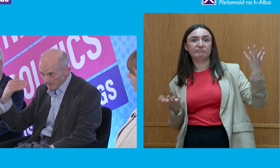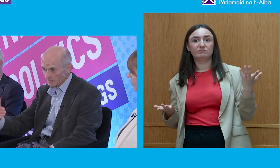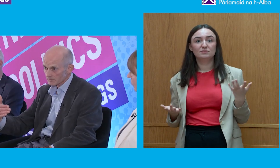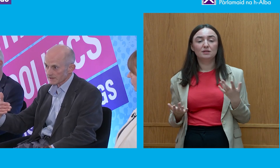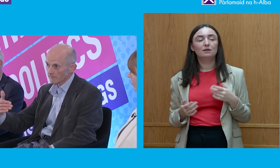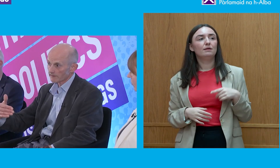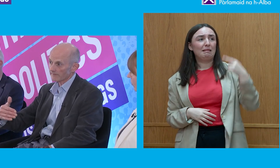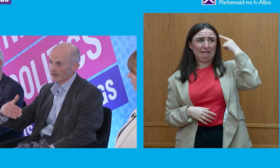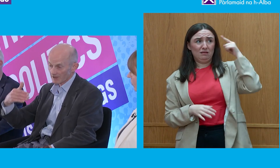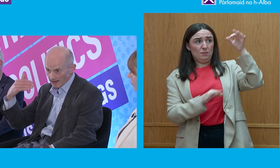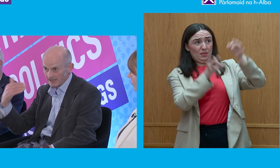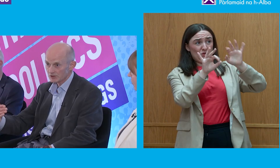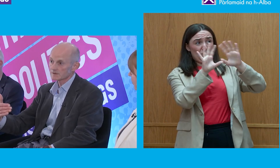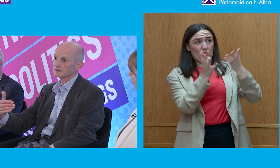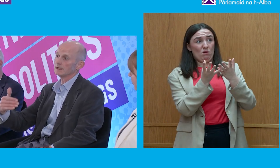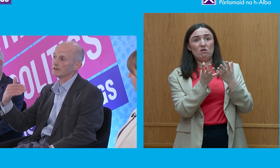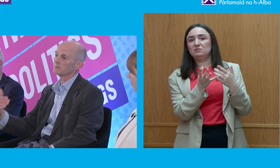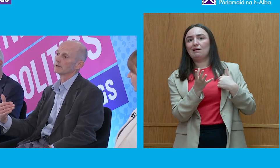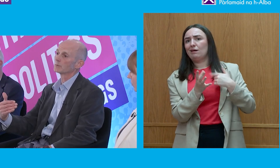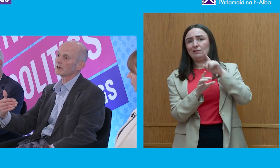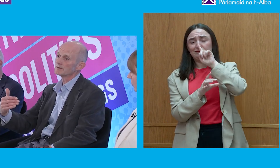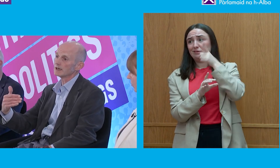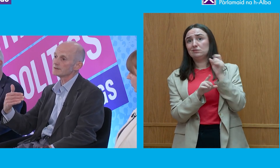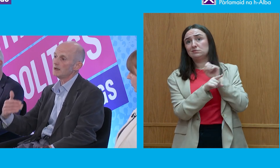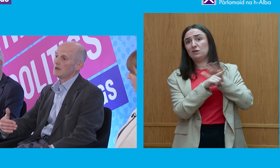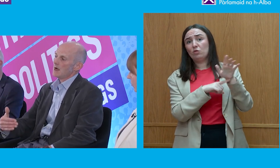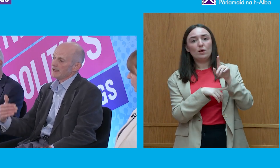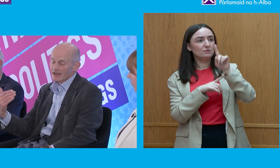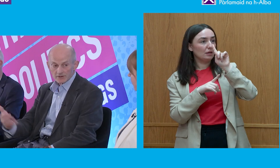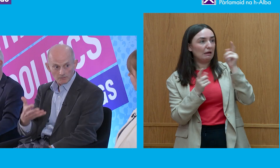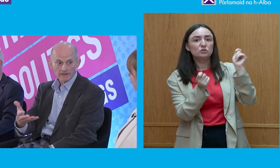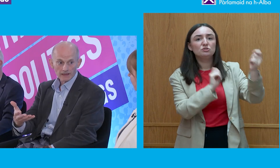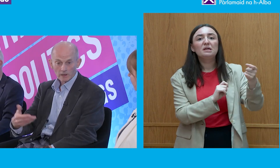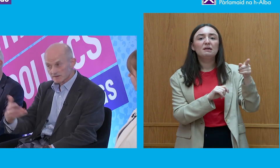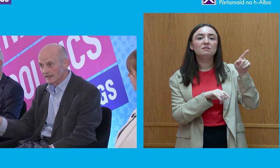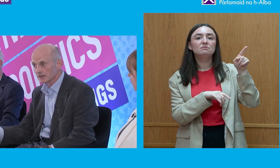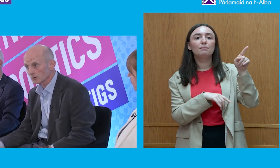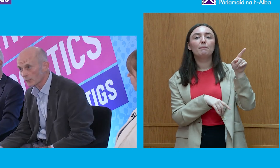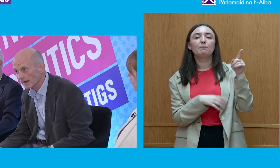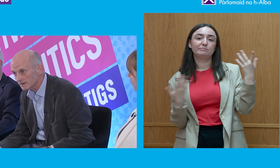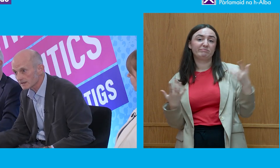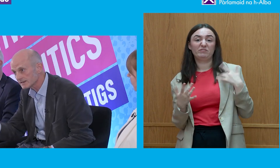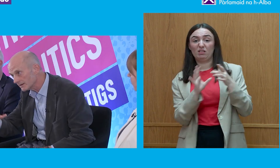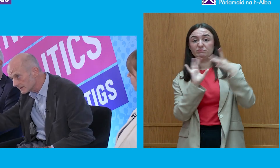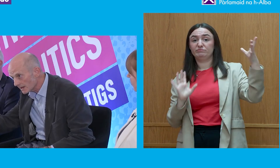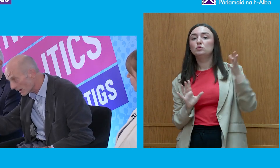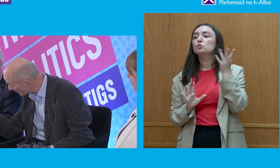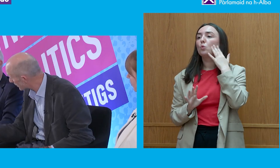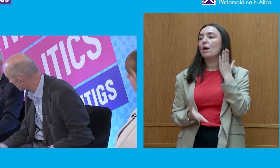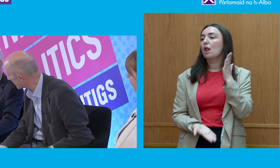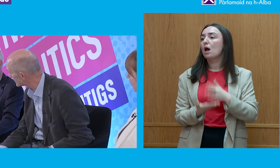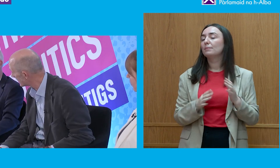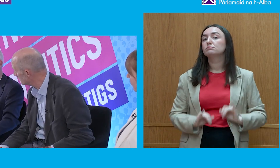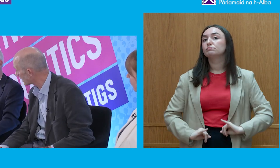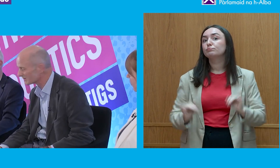They have no influence over it. They have no agency in the political process. And inevitably then when a scandal breaks they tend to tire